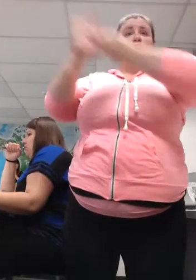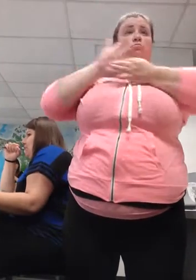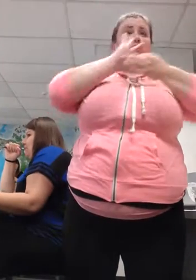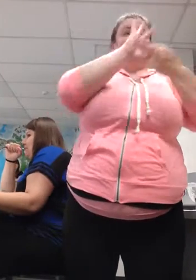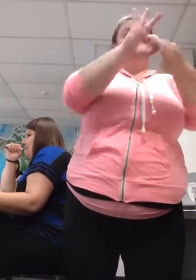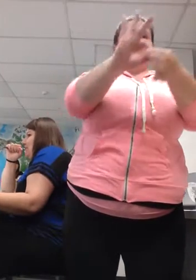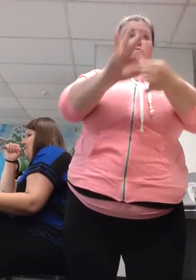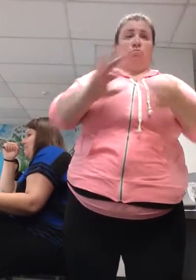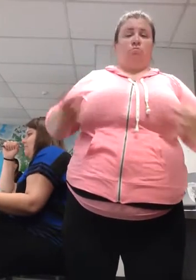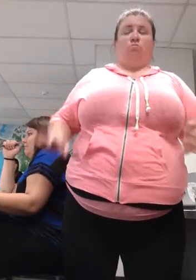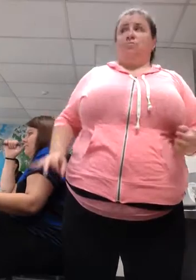Any questions about that?